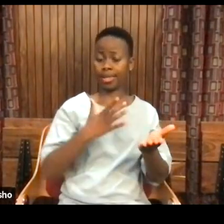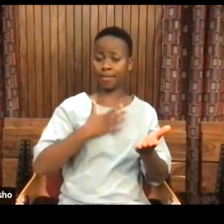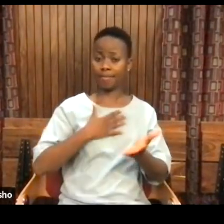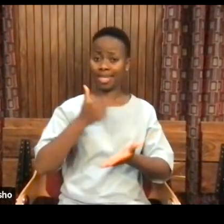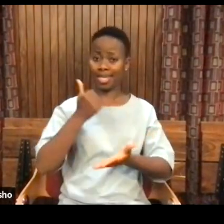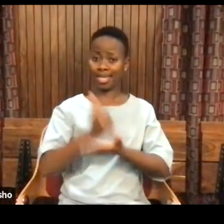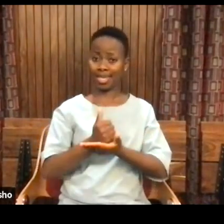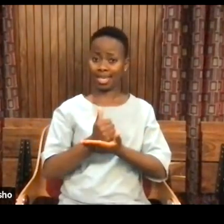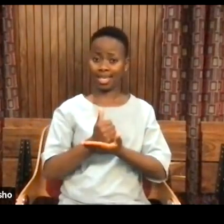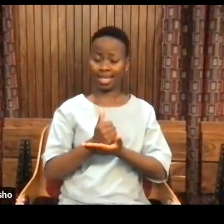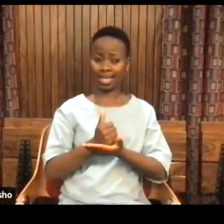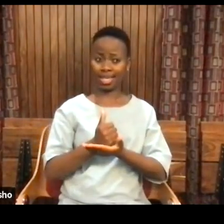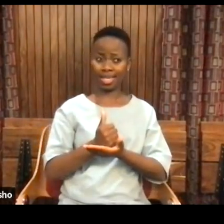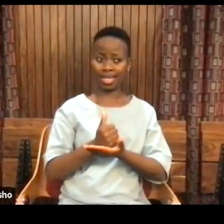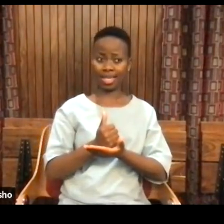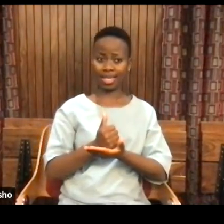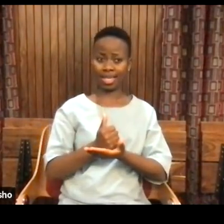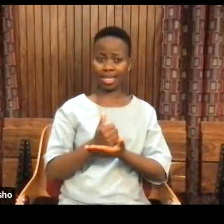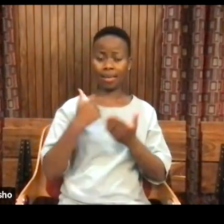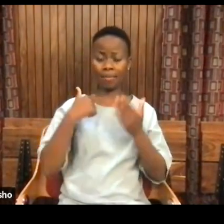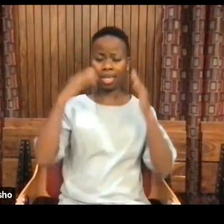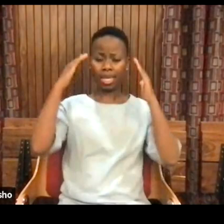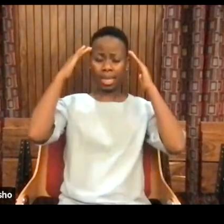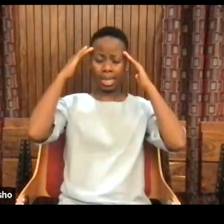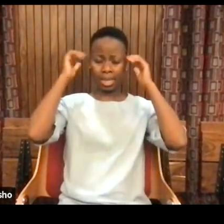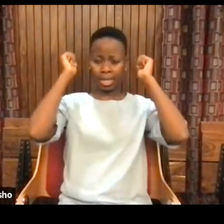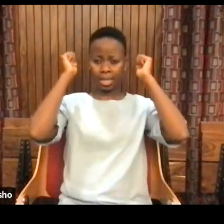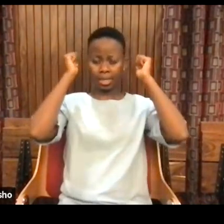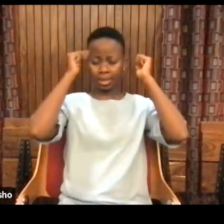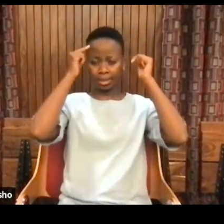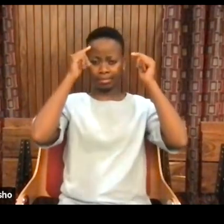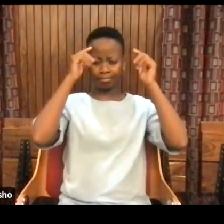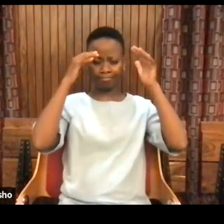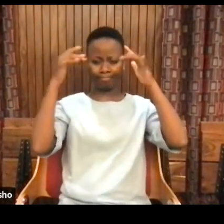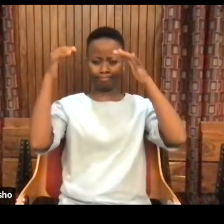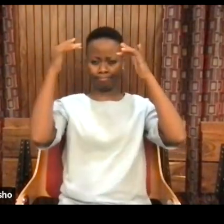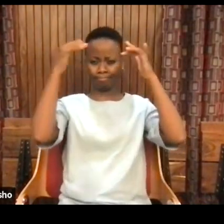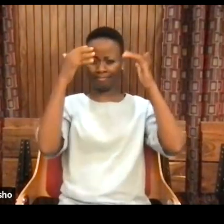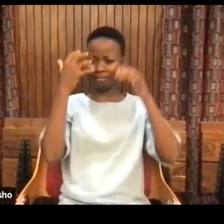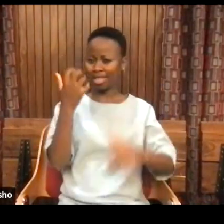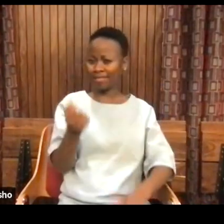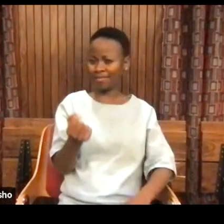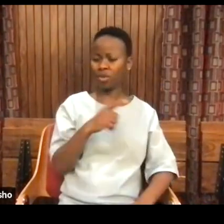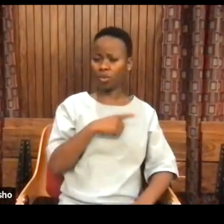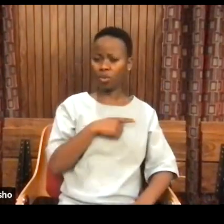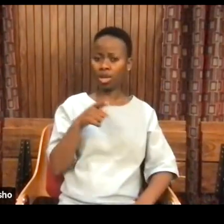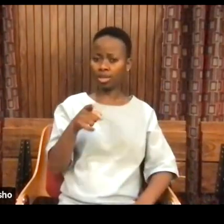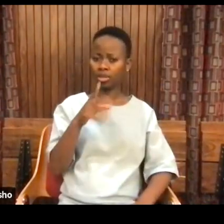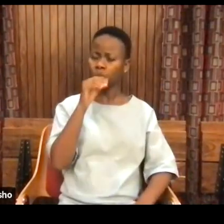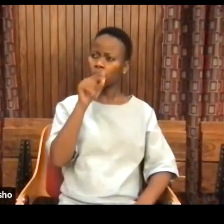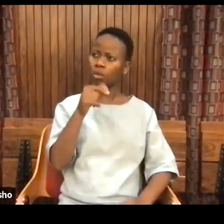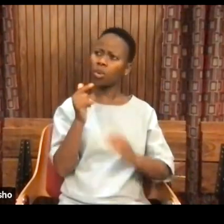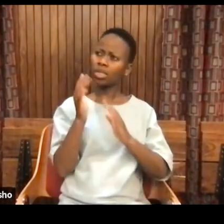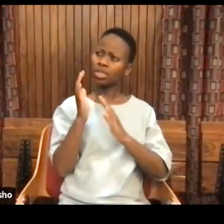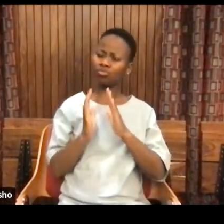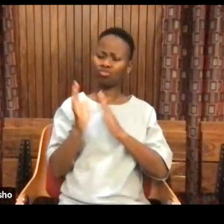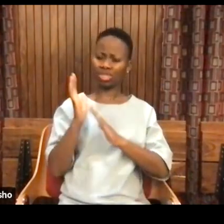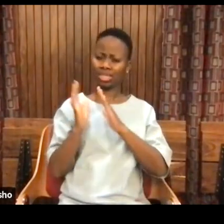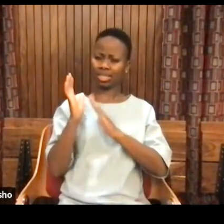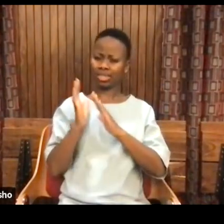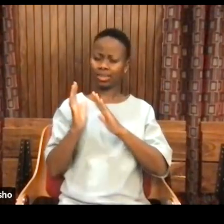on my chair, I'm having a cognitive dissonance because everyone keeps on mentioning history. So,